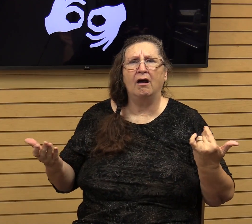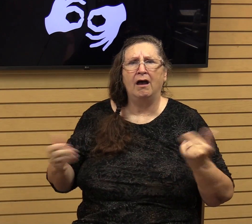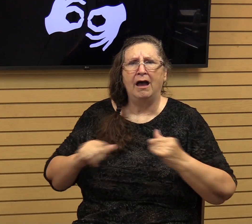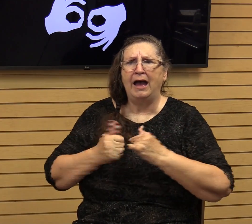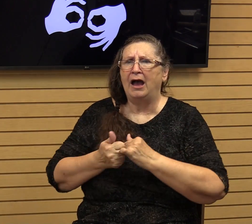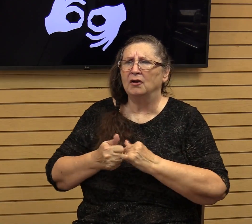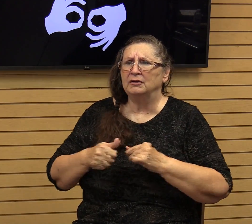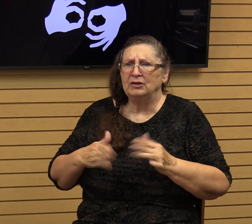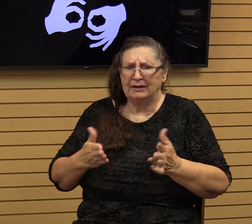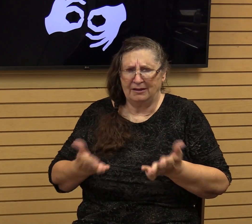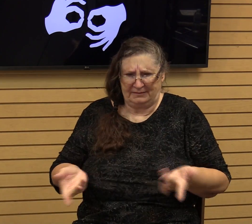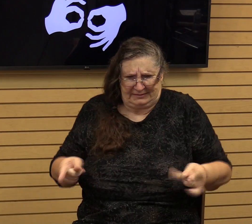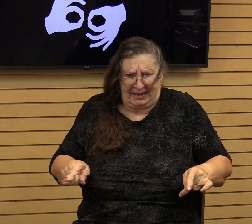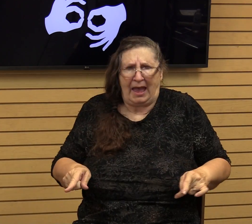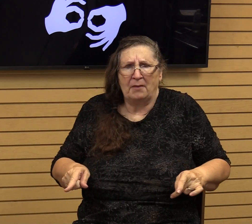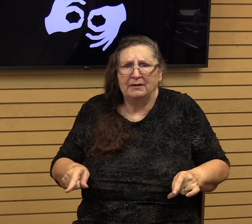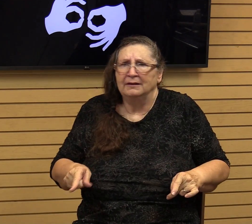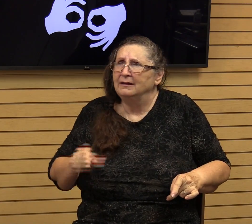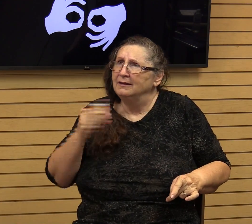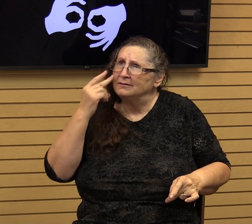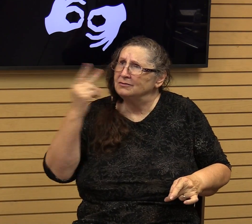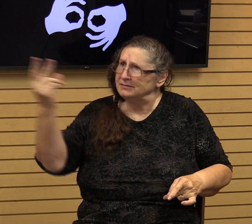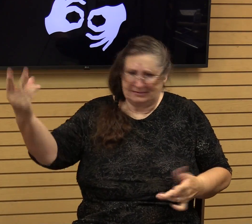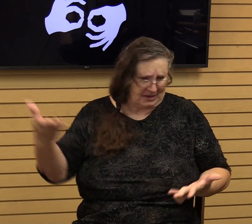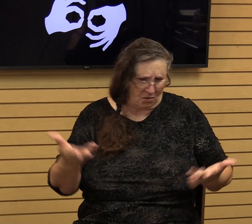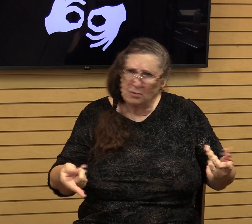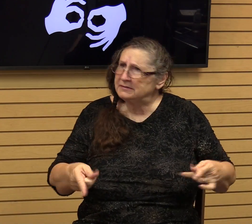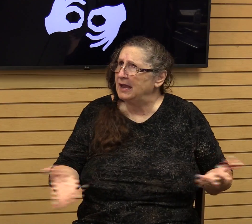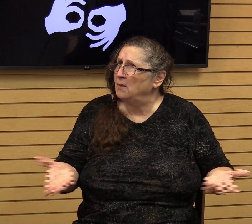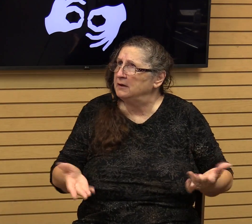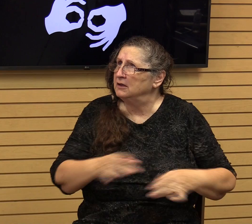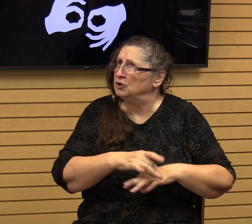allow these things to happen? Don't you see what's happening down here on earth, Lord?